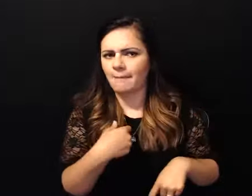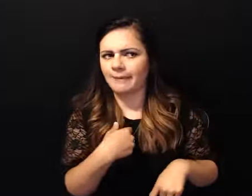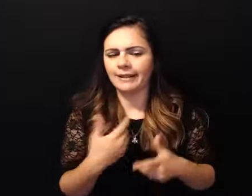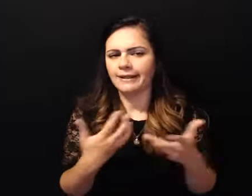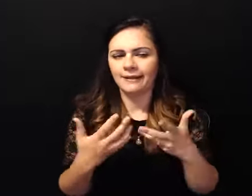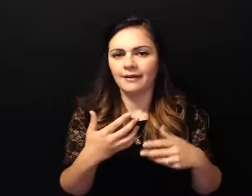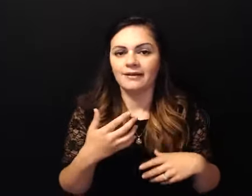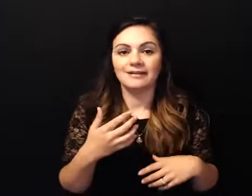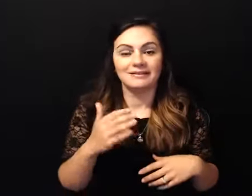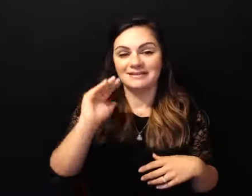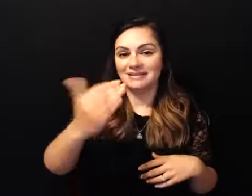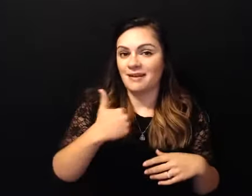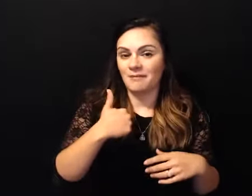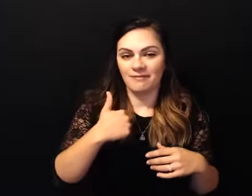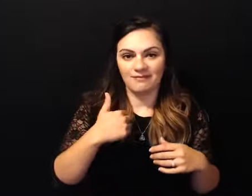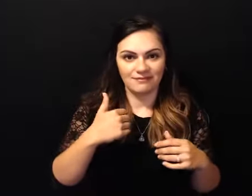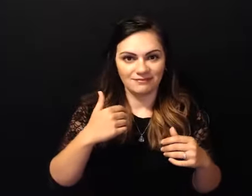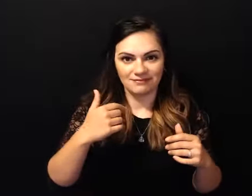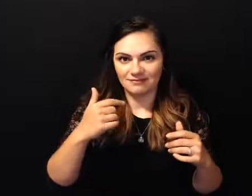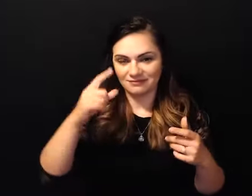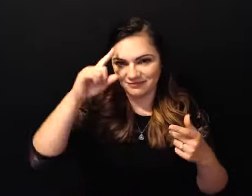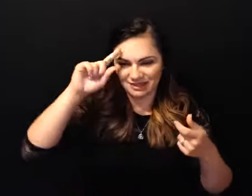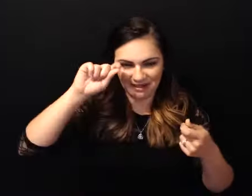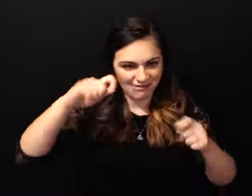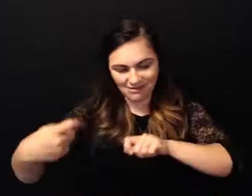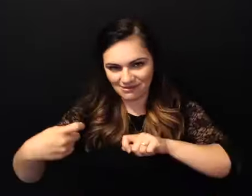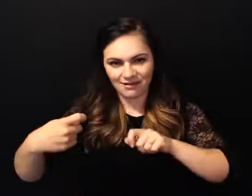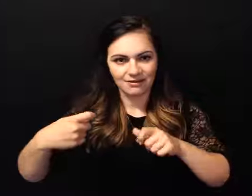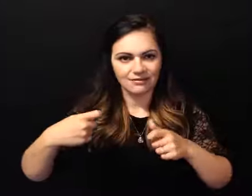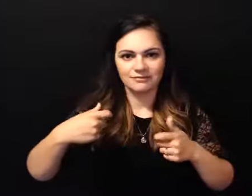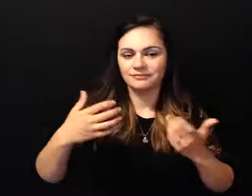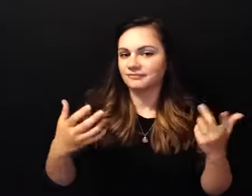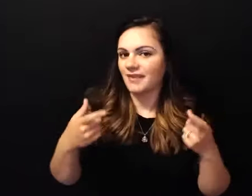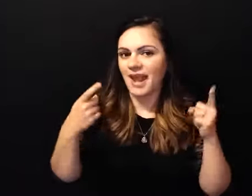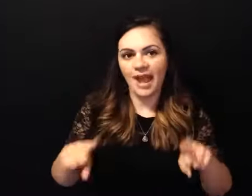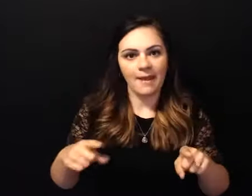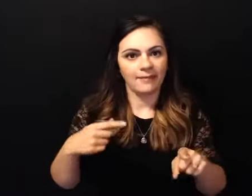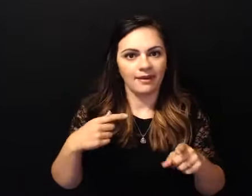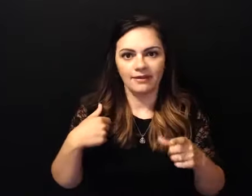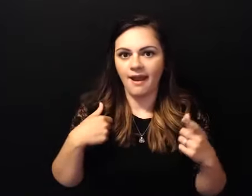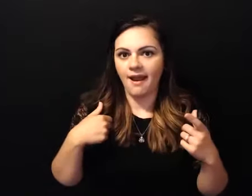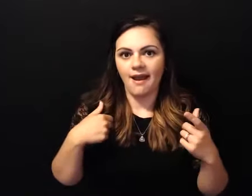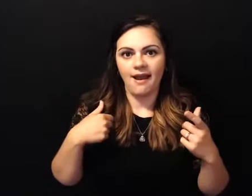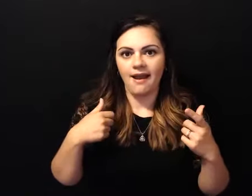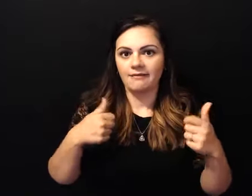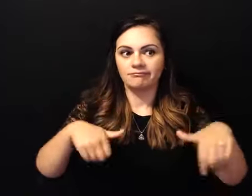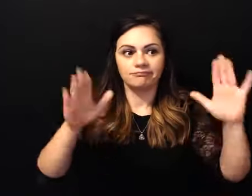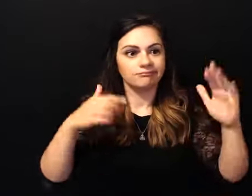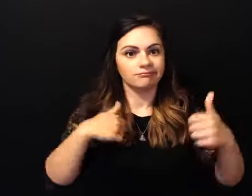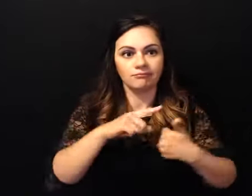i had isolated myself i wasn't picking up the phone i wasn't reading my big book i wasn't praying on my knees i wasn't going to meetings i wasn't working with